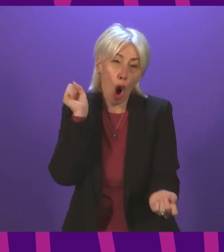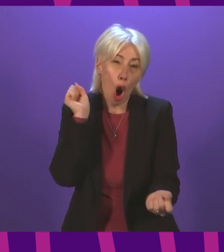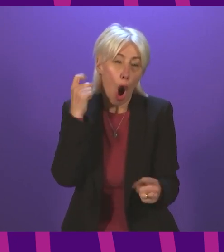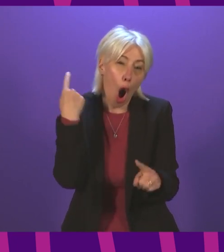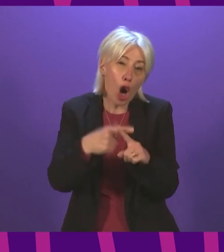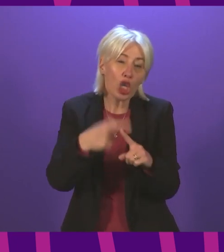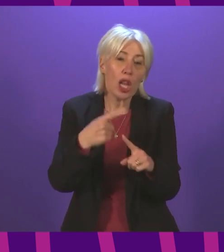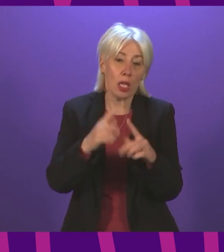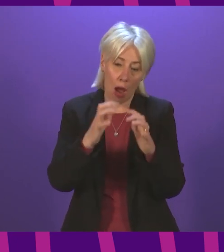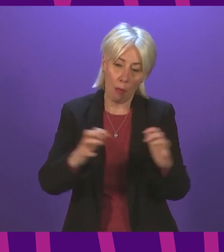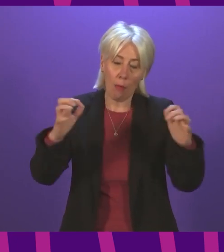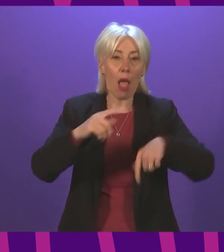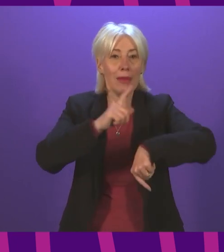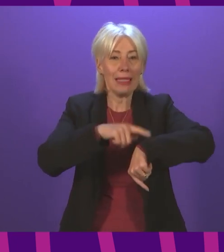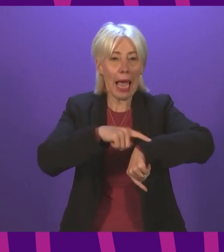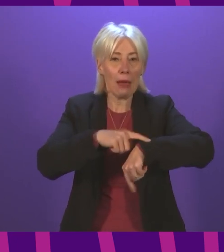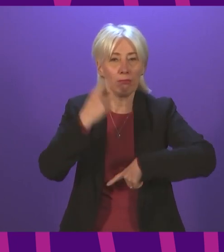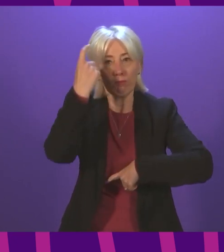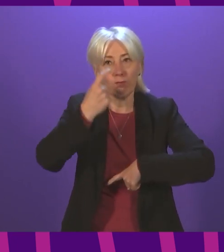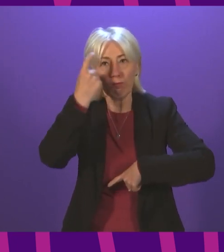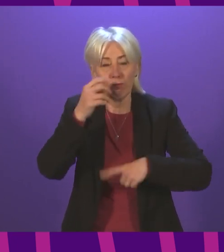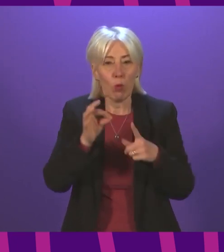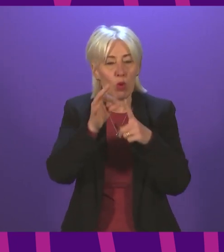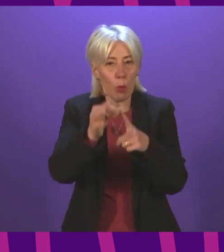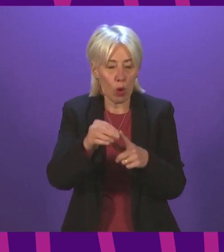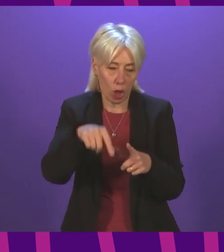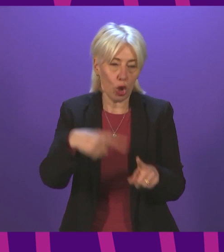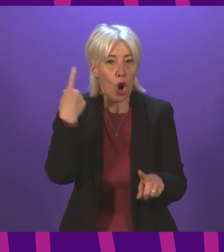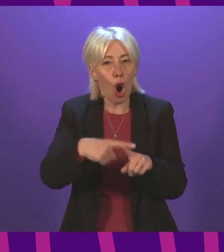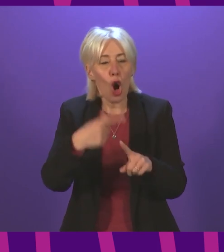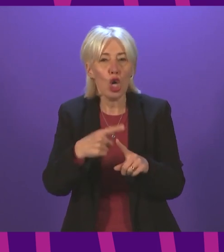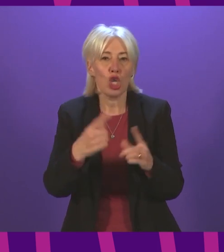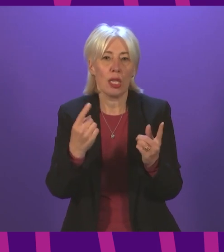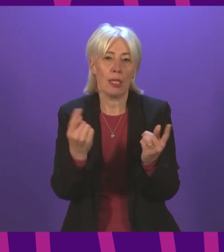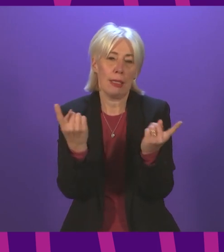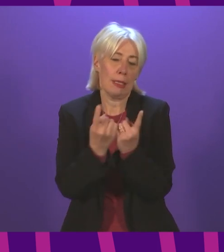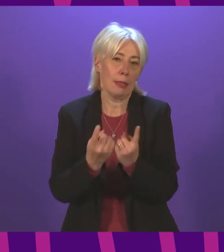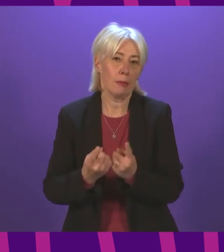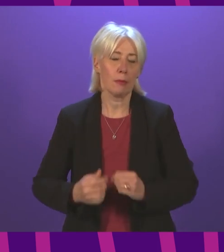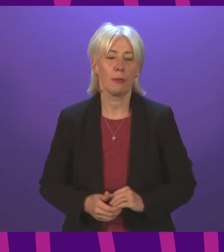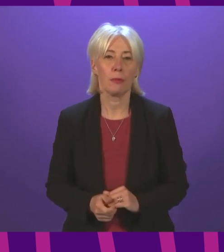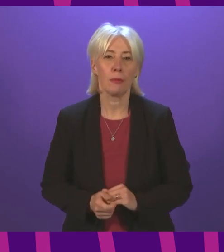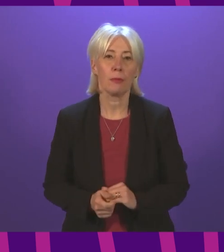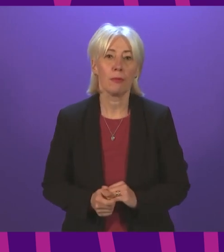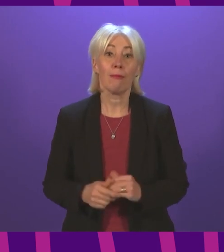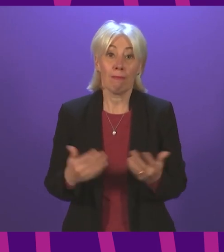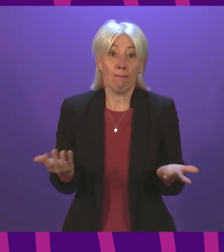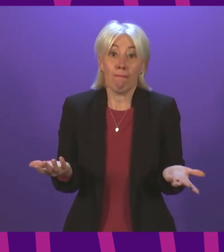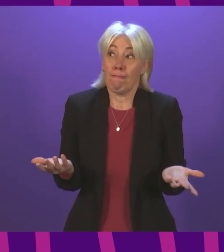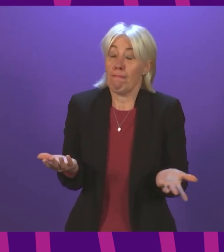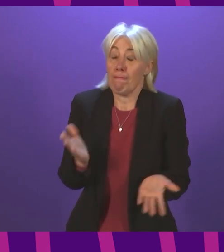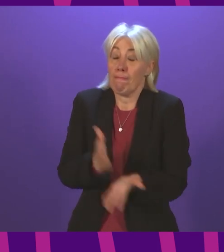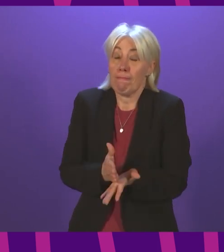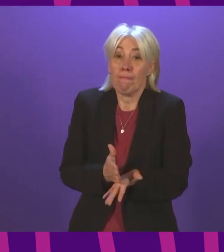time given to consider the proposals on such an urgent issue? The Minister. The I am